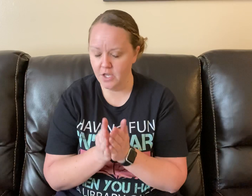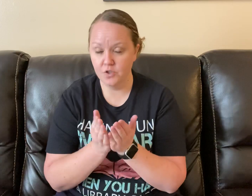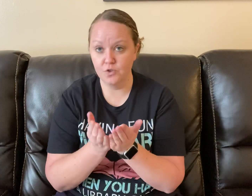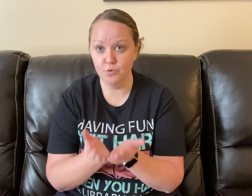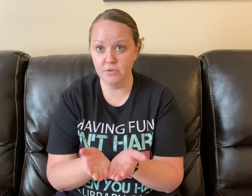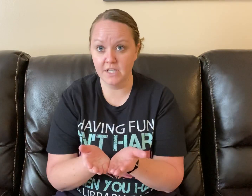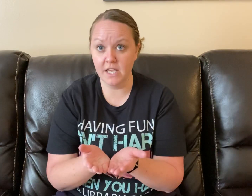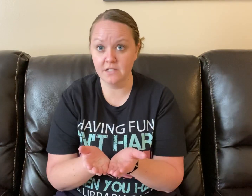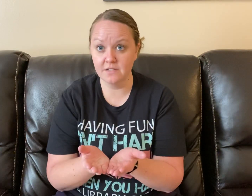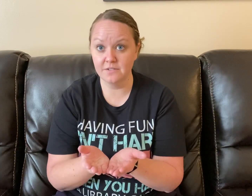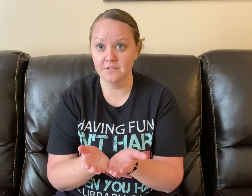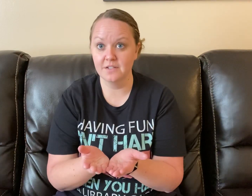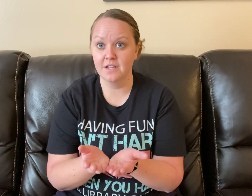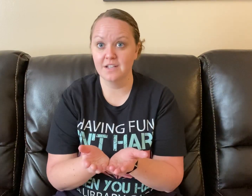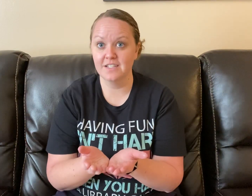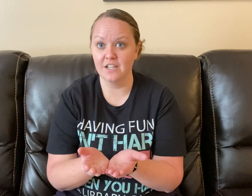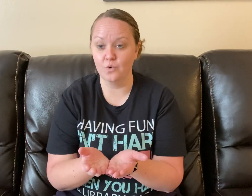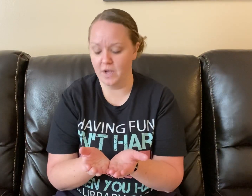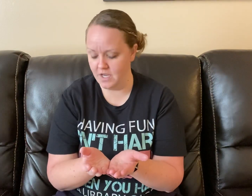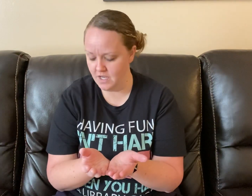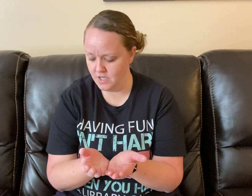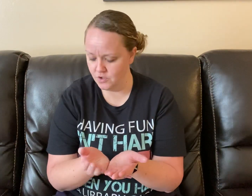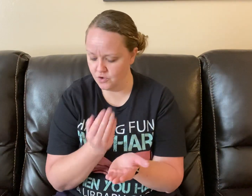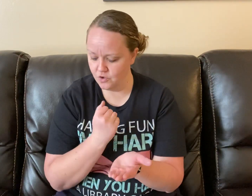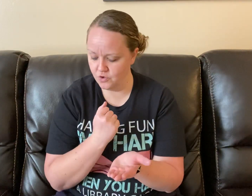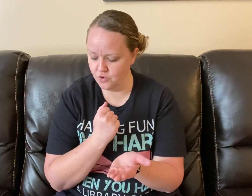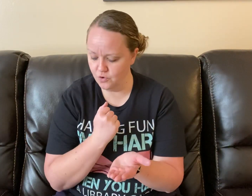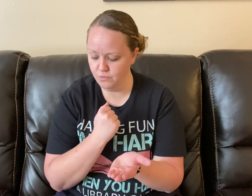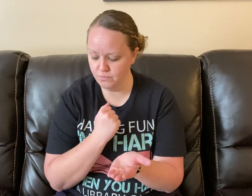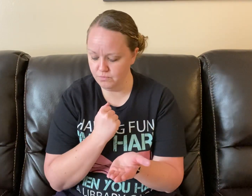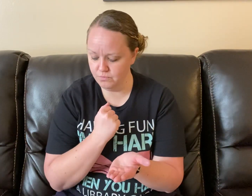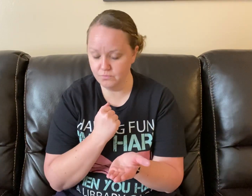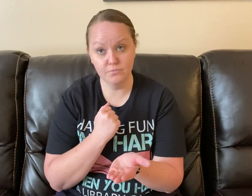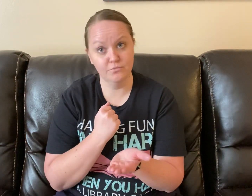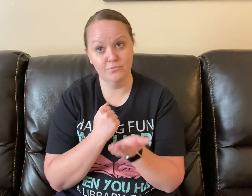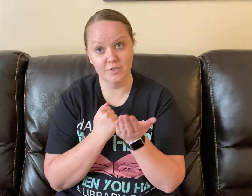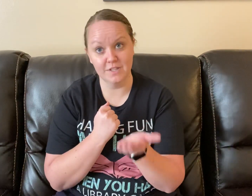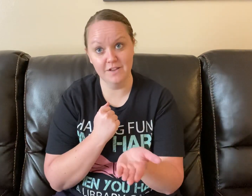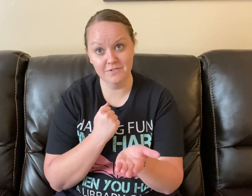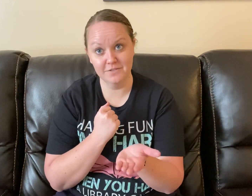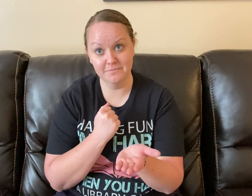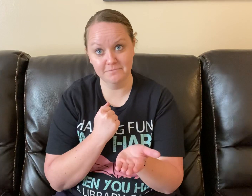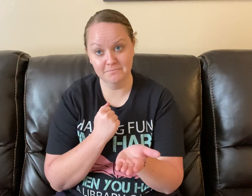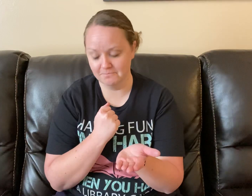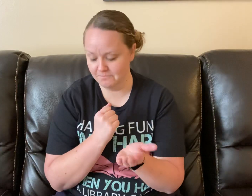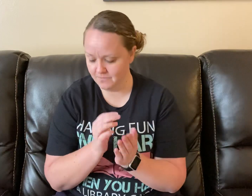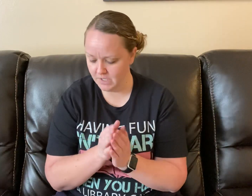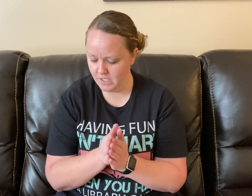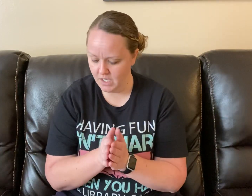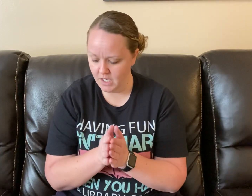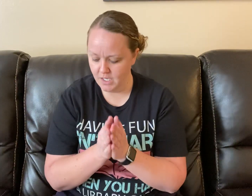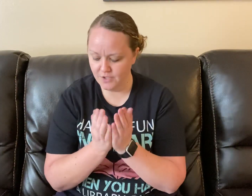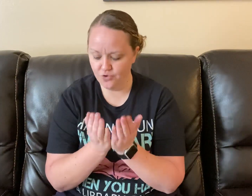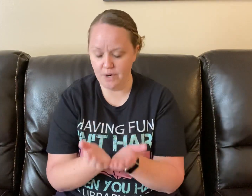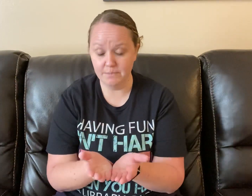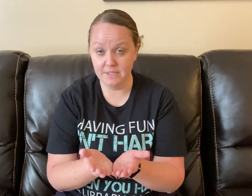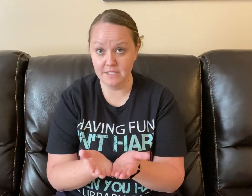Duplicate. Take away do. What's left? Trampoline.